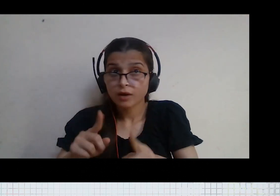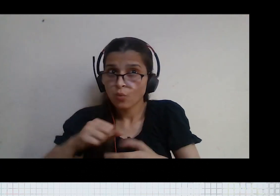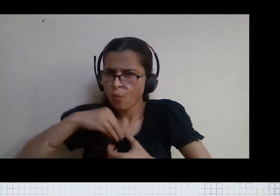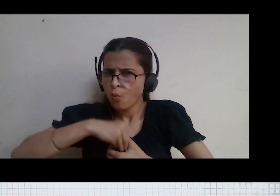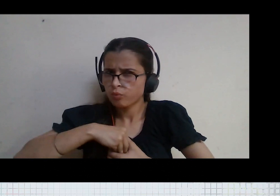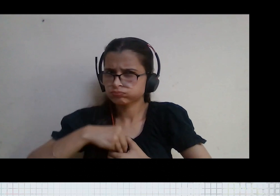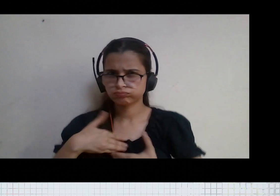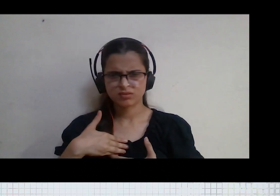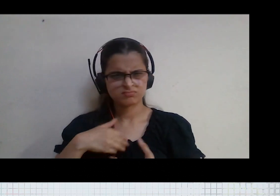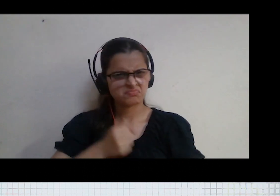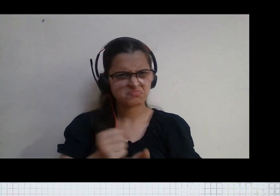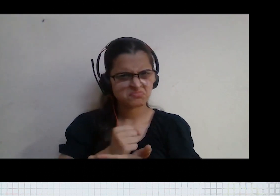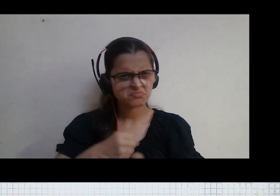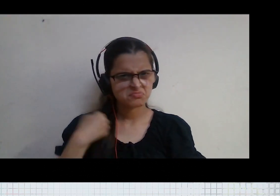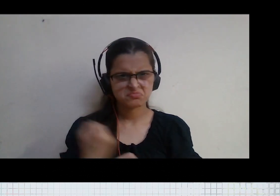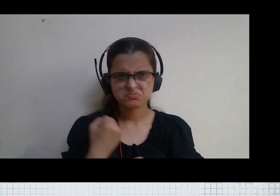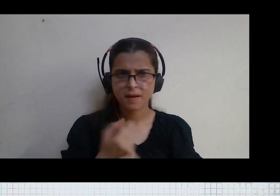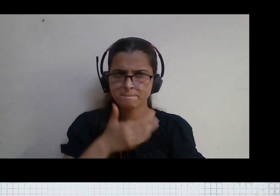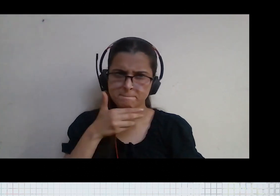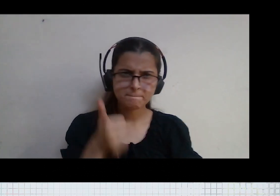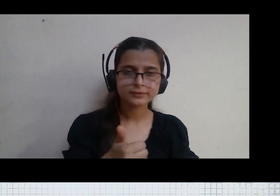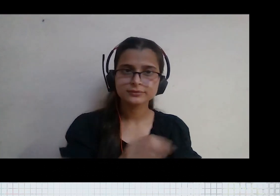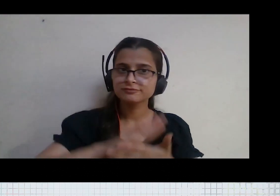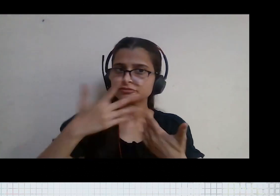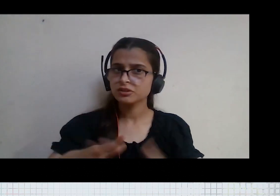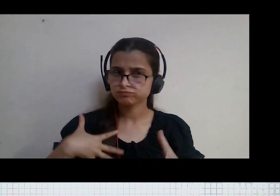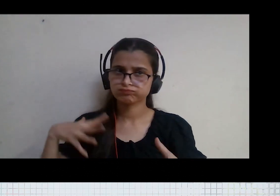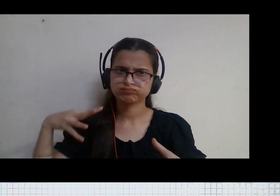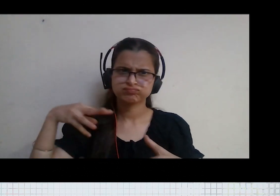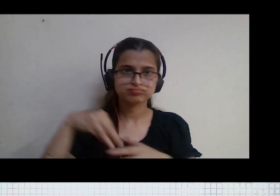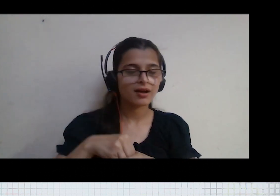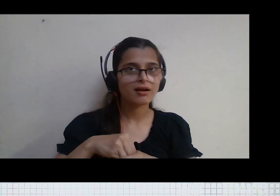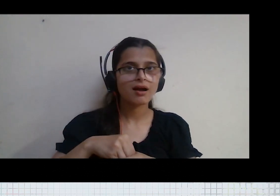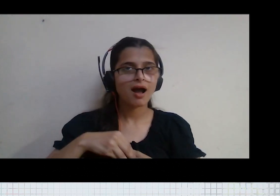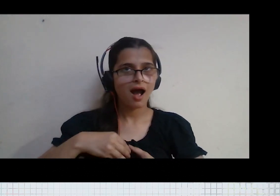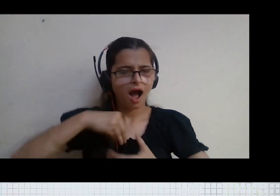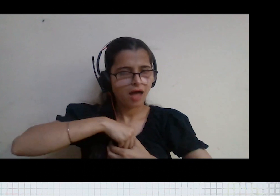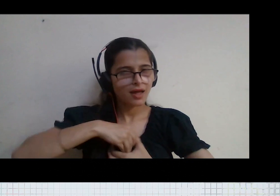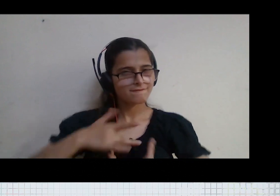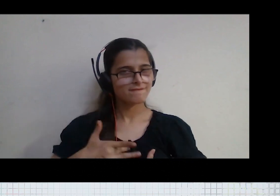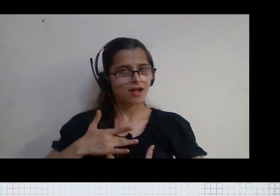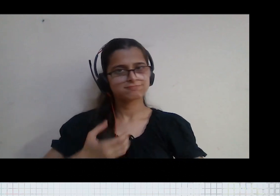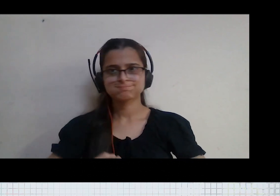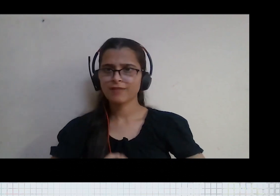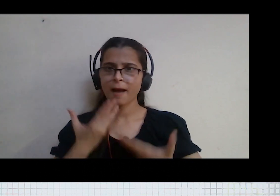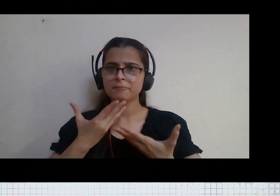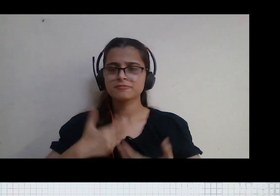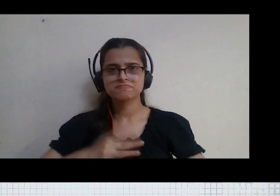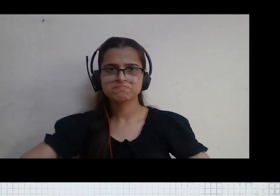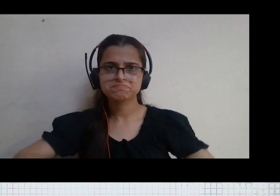you have put in your best you contributed fully then you will be happy and satisfied at least